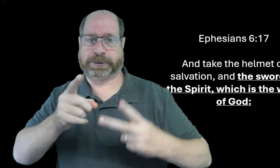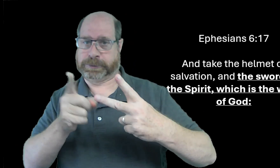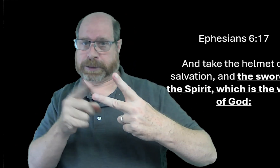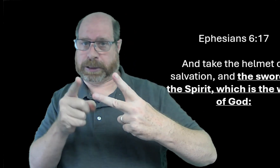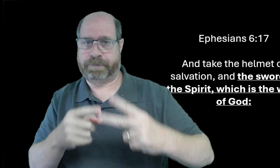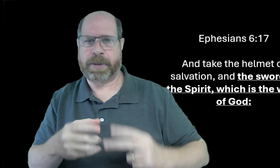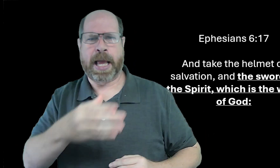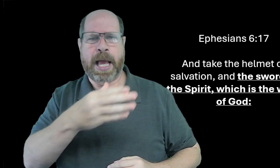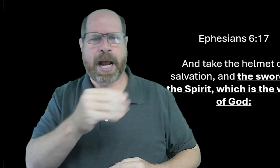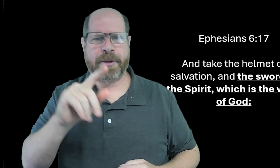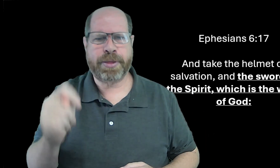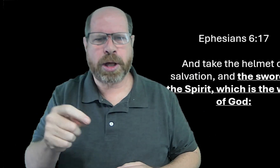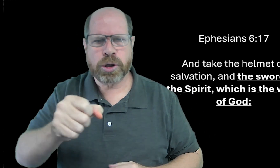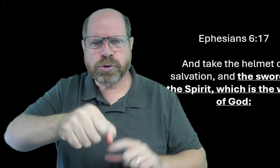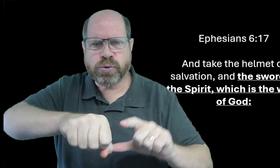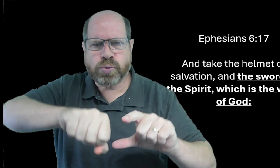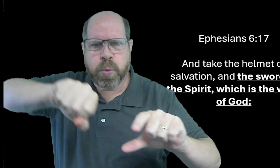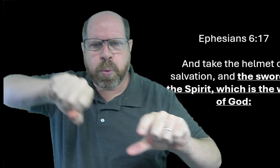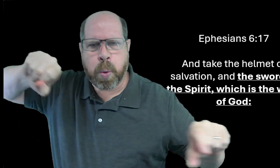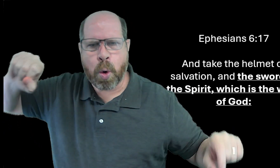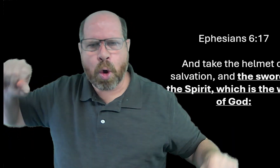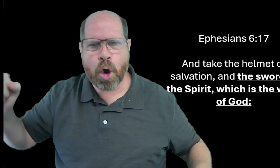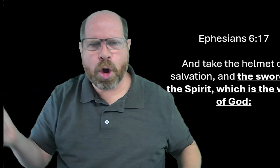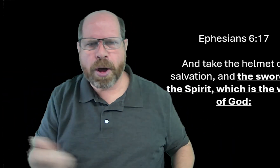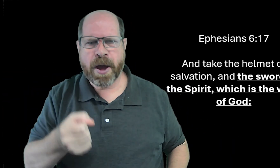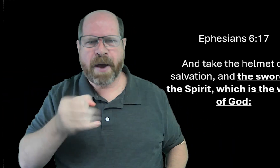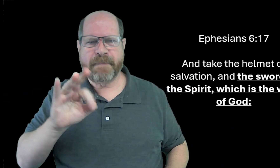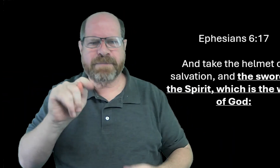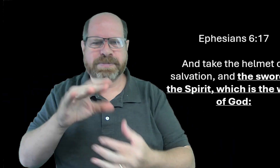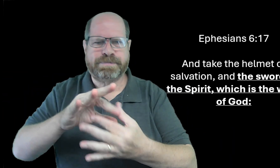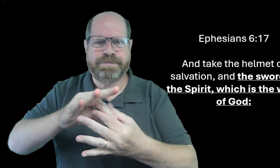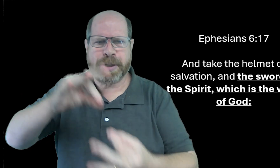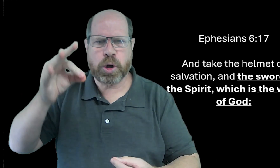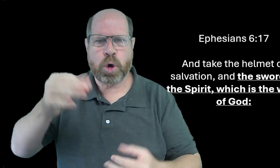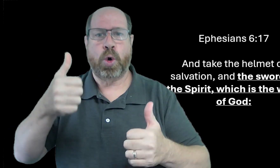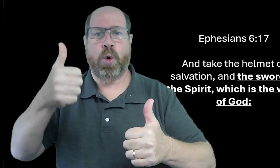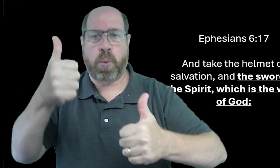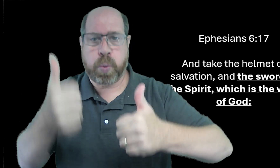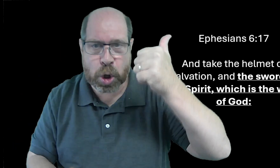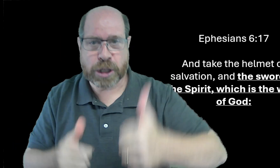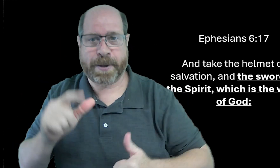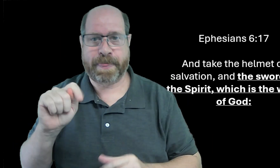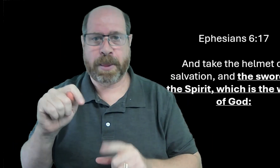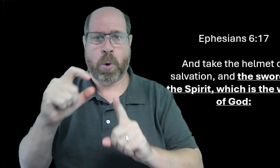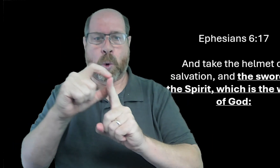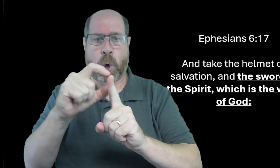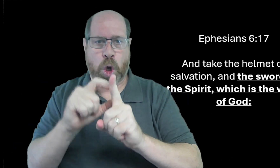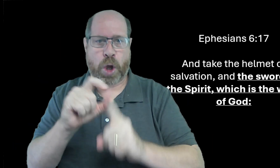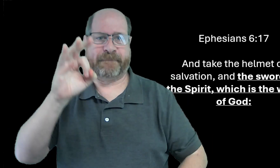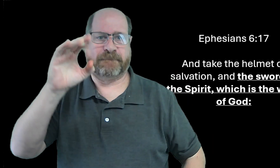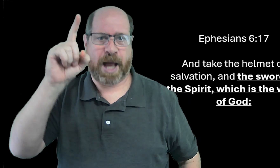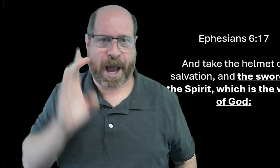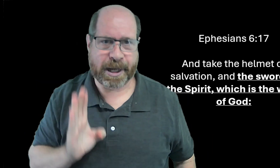before and now the sword of the spirit which is the word of god